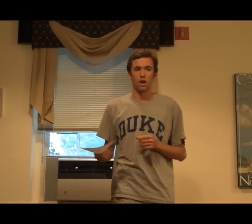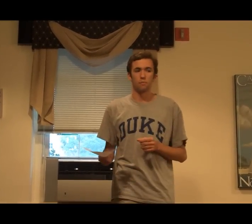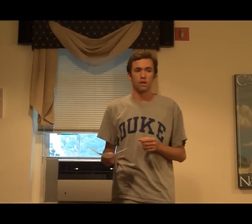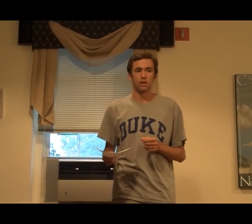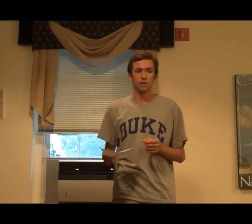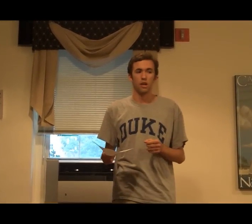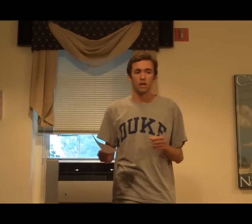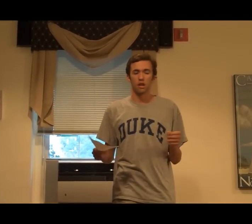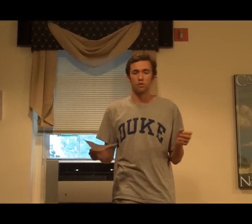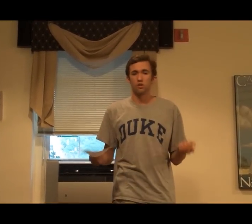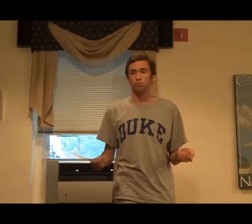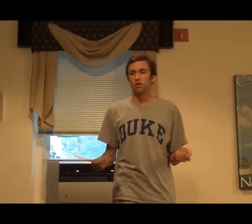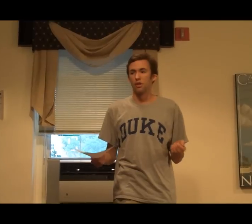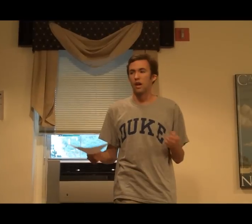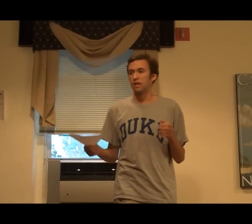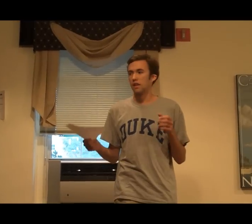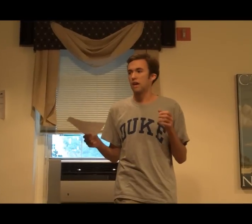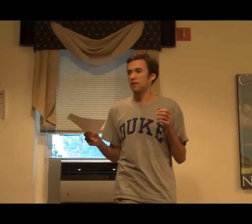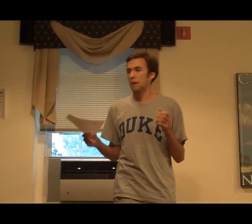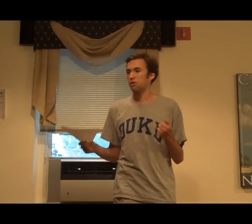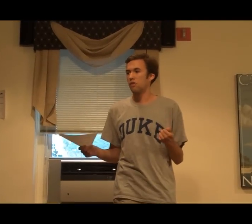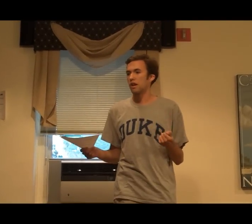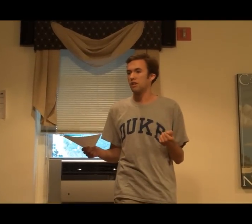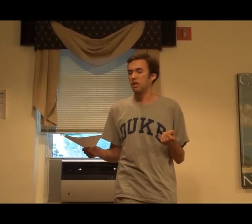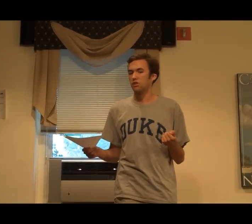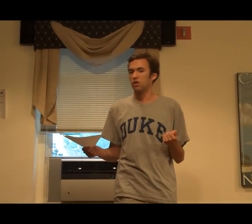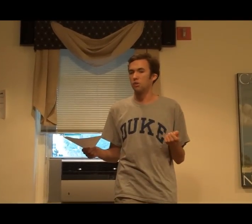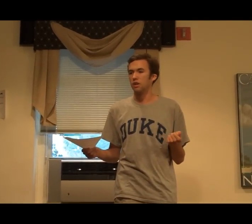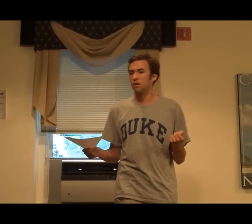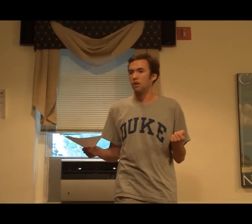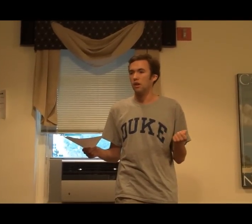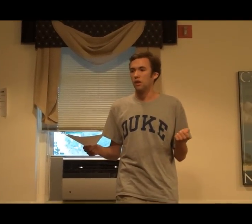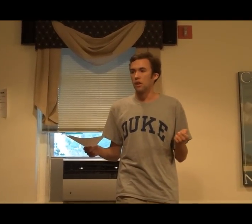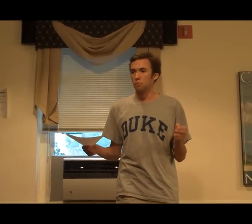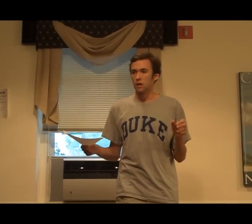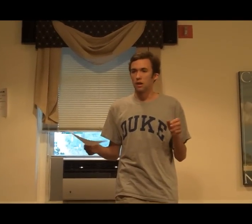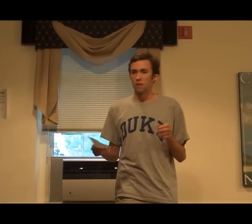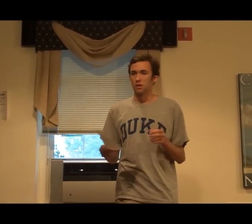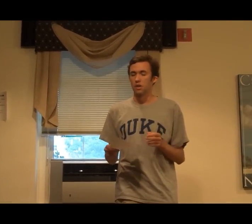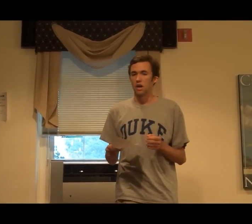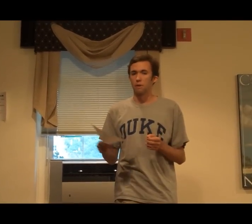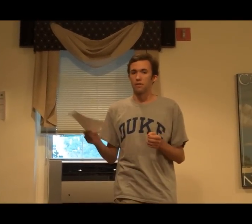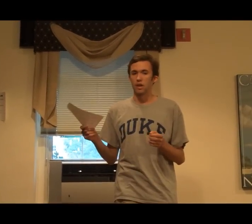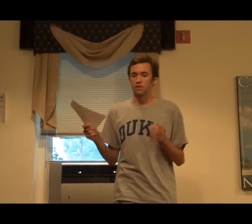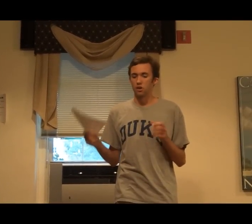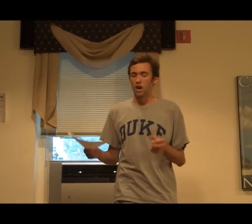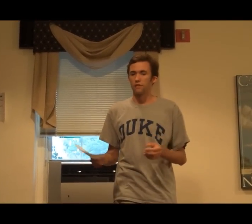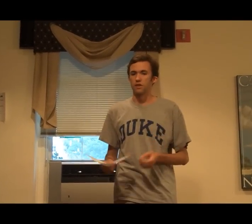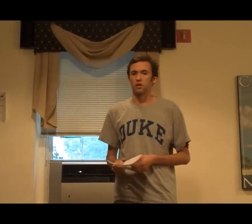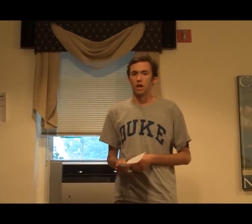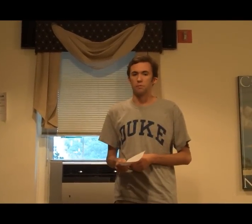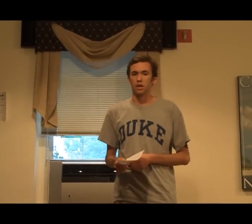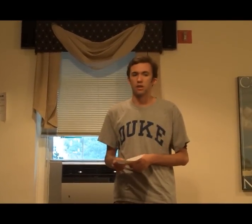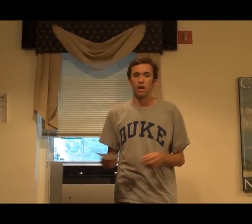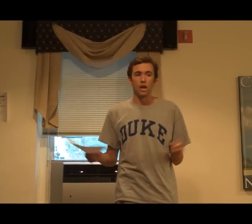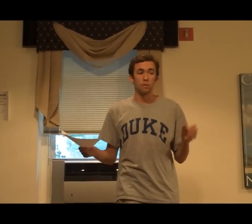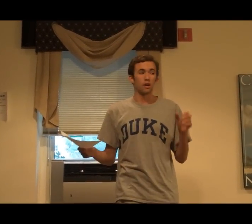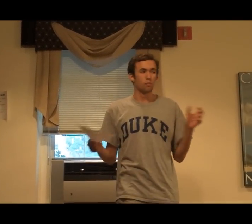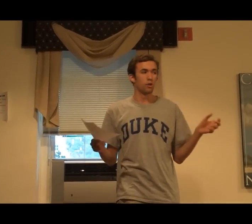object. Language is one that has an absolute nature to it. Being able to talk about things that are not a physical object and being able to put